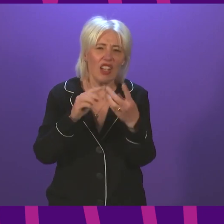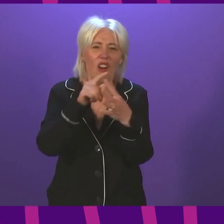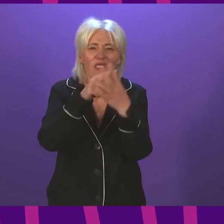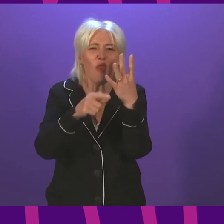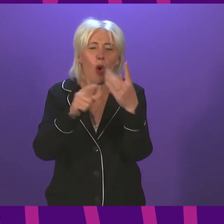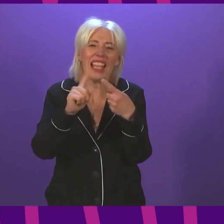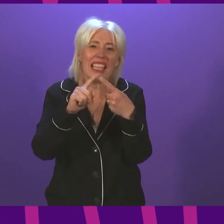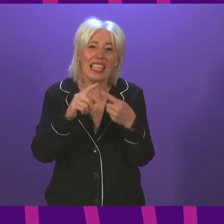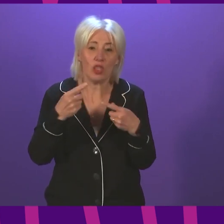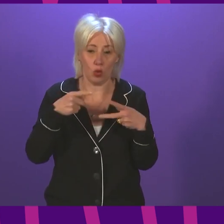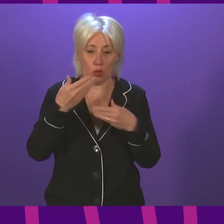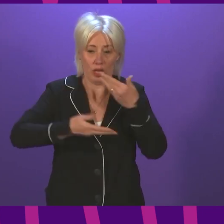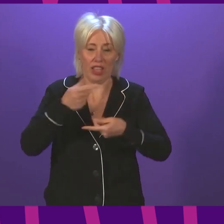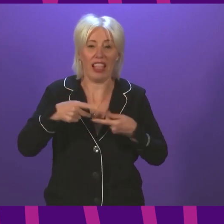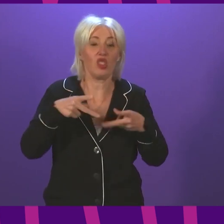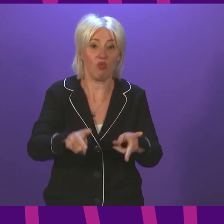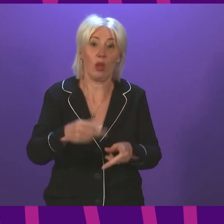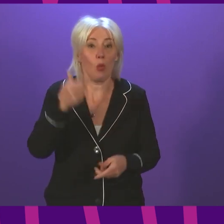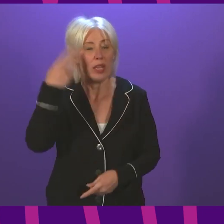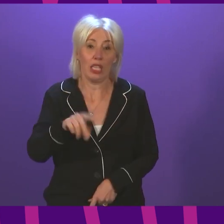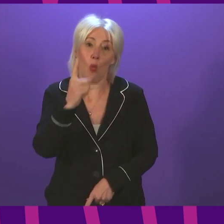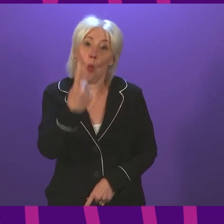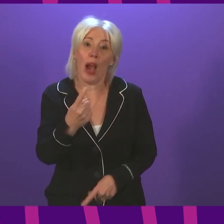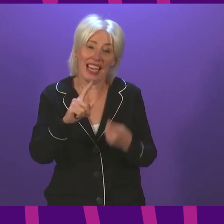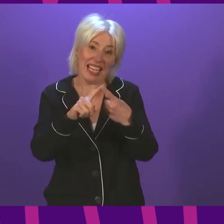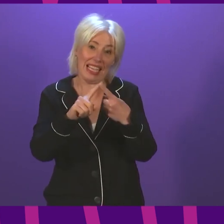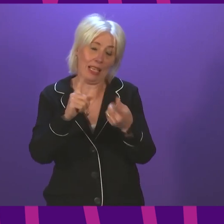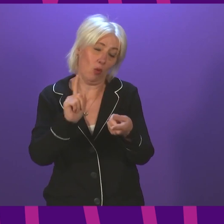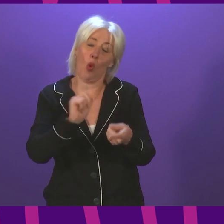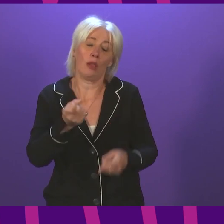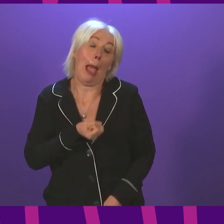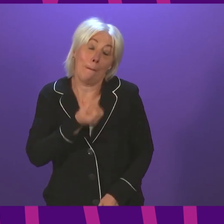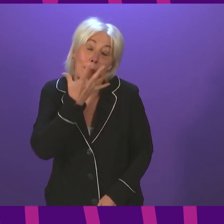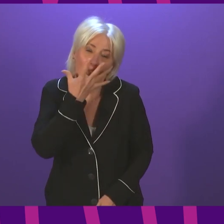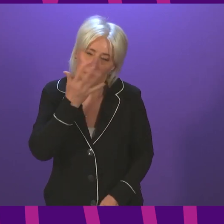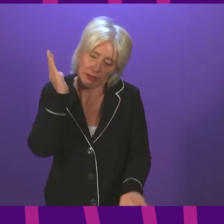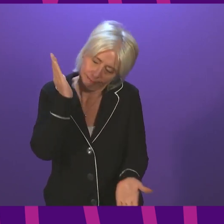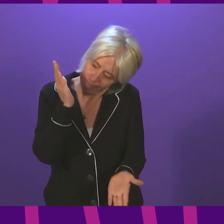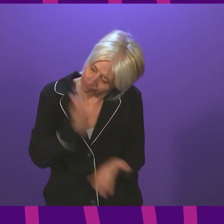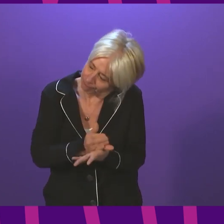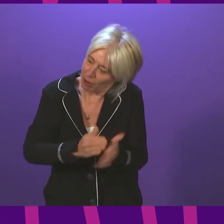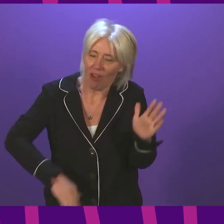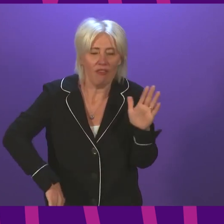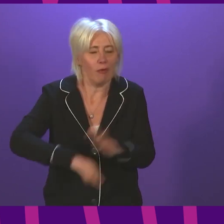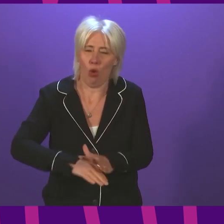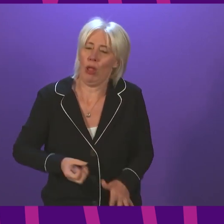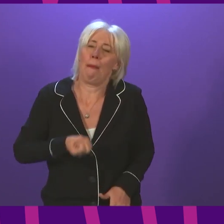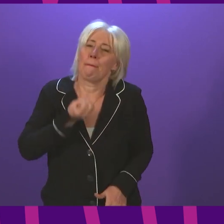describe this scheme. We only need one. Embarrassment. A complete and utter embarrassment.